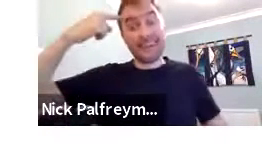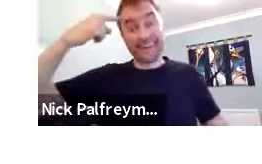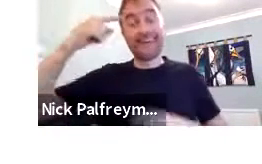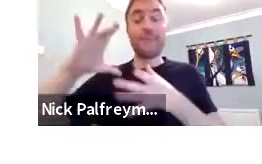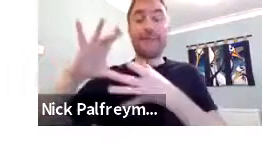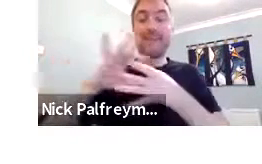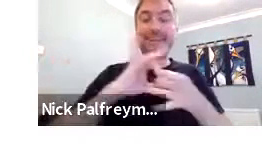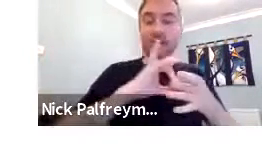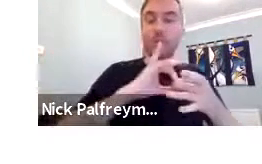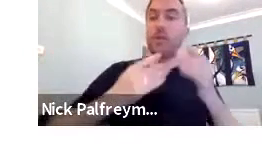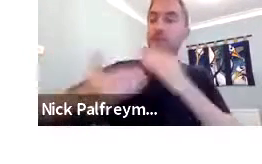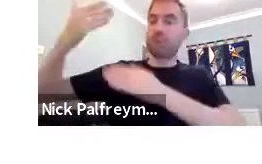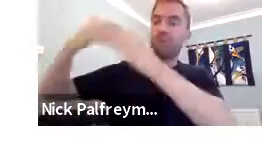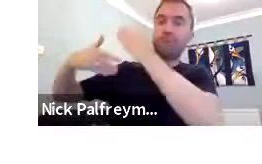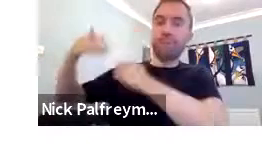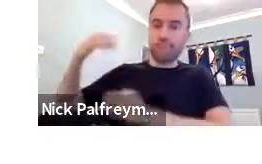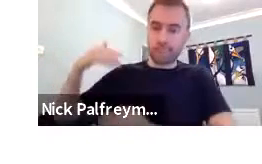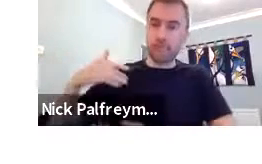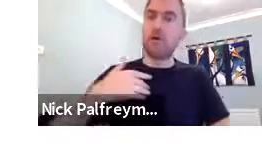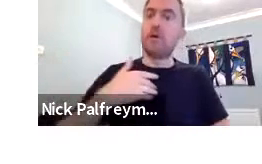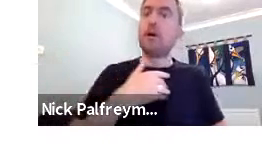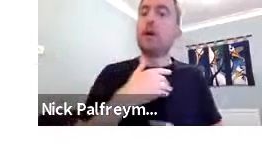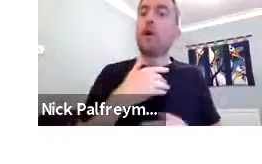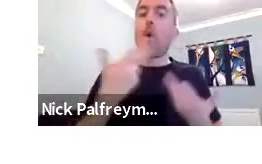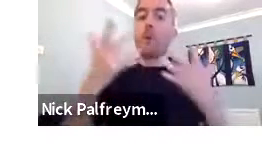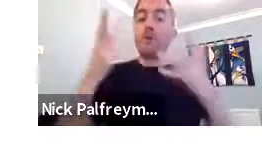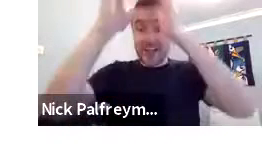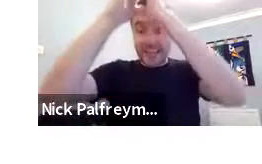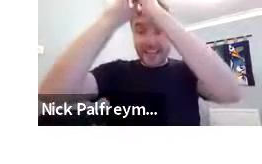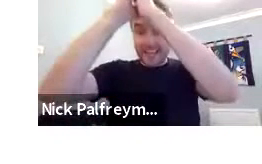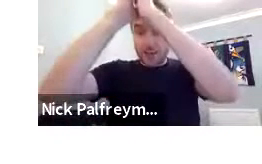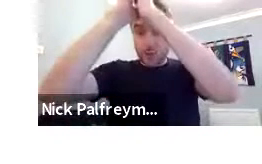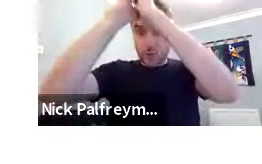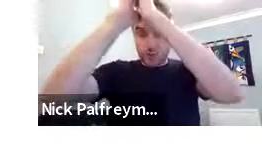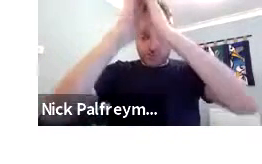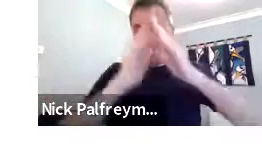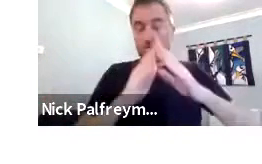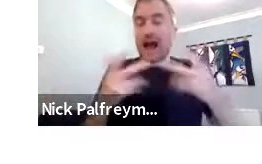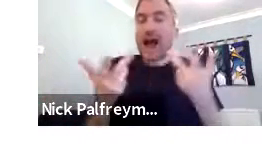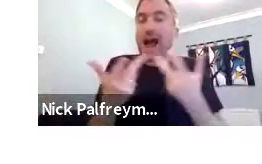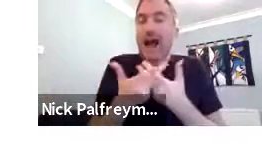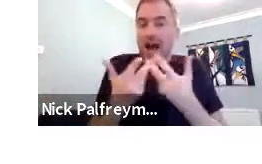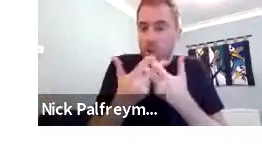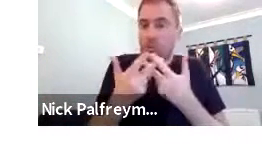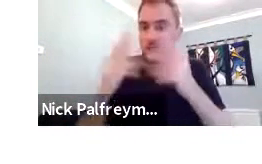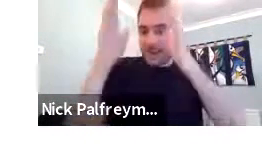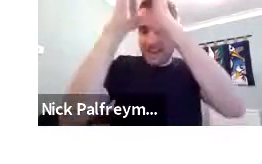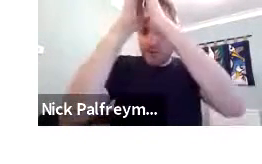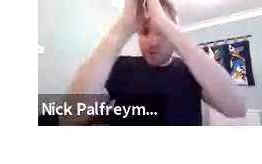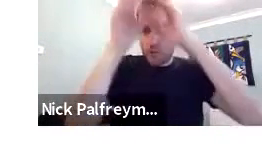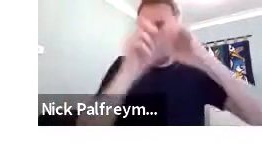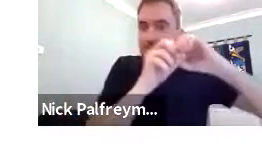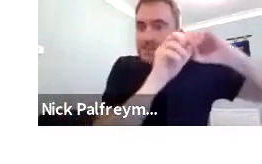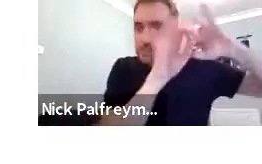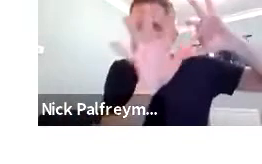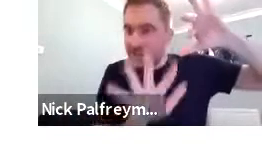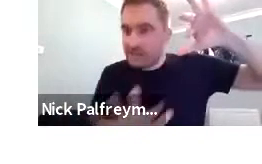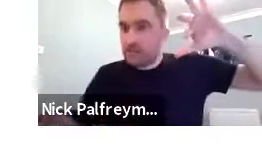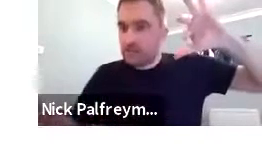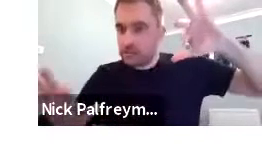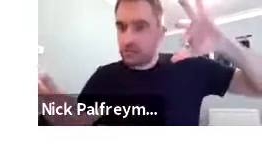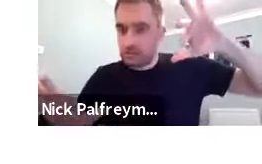where they're not prevalent in some places. And I think it's linked with the history of Hinduism